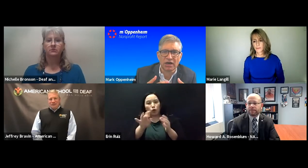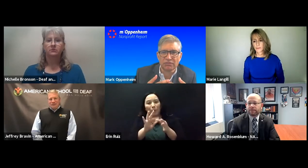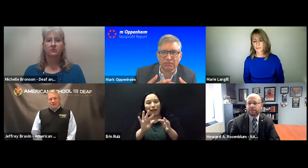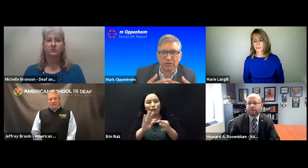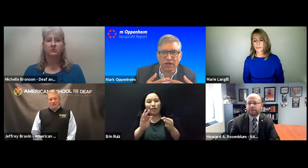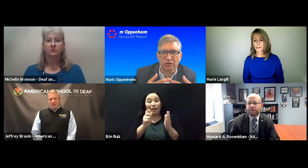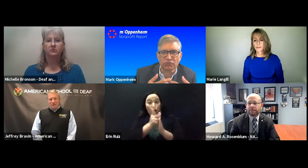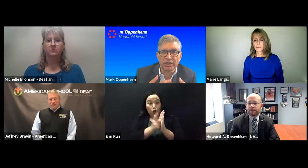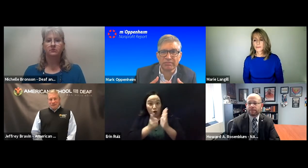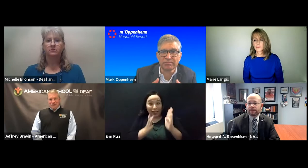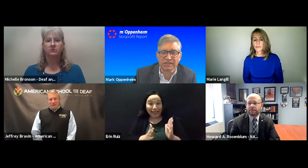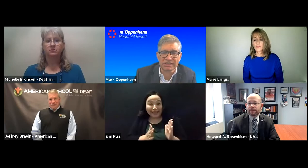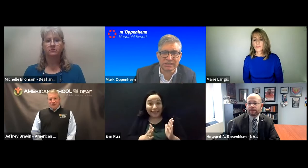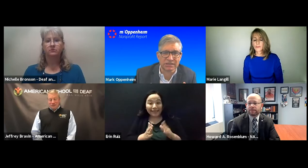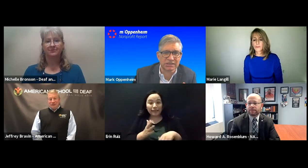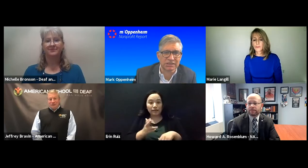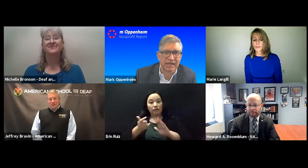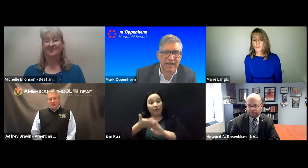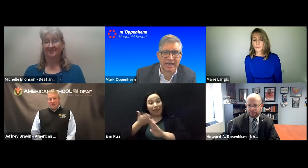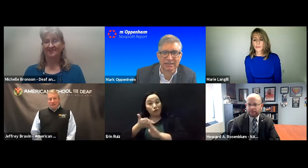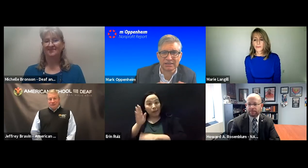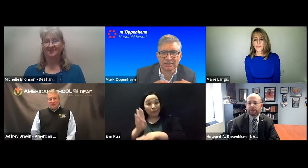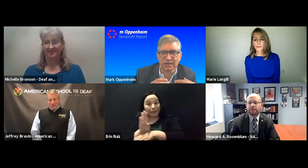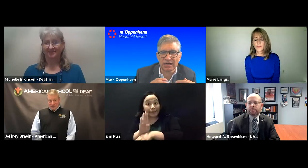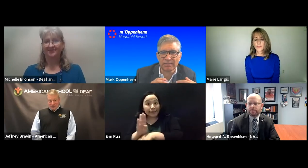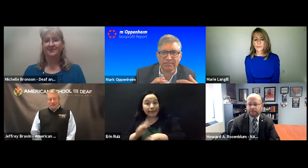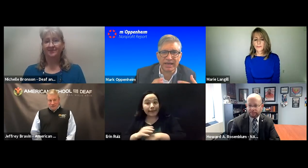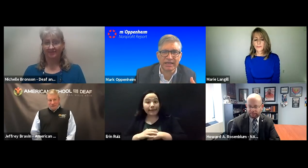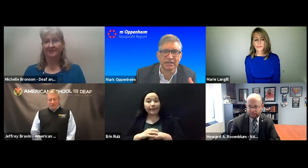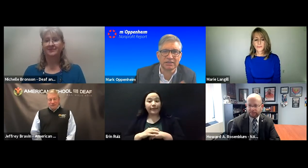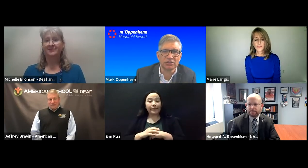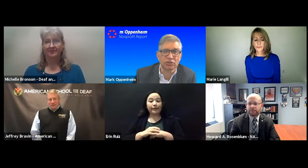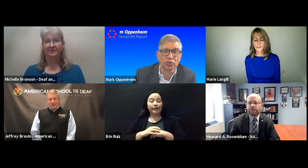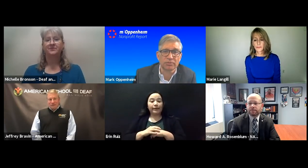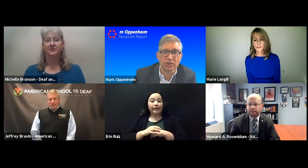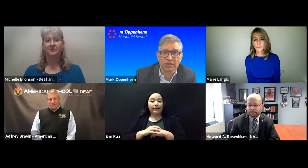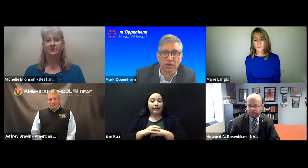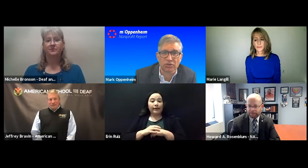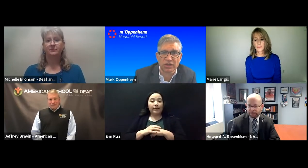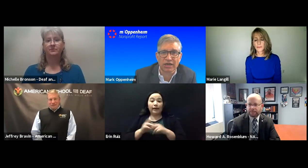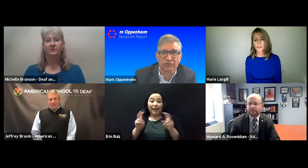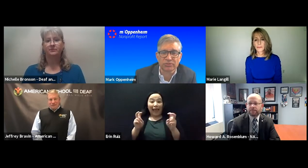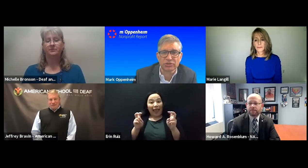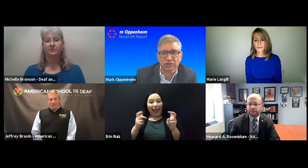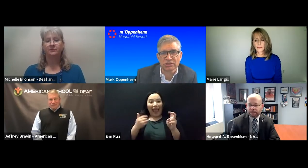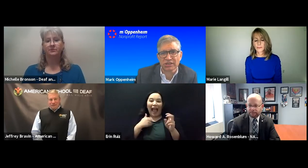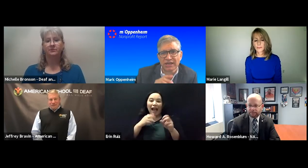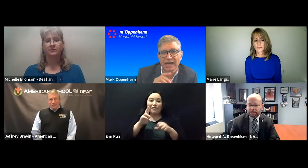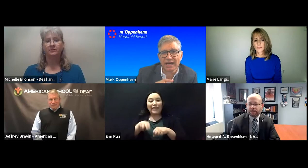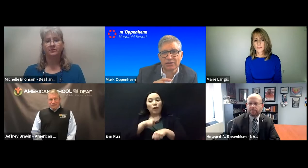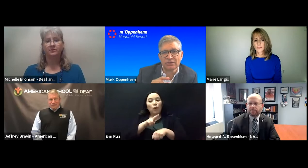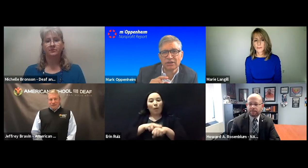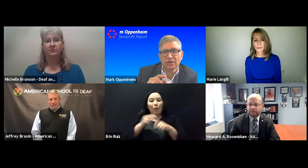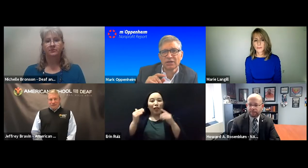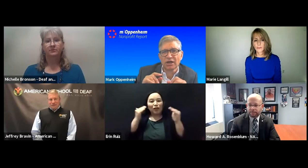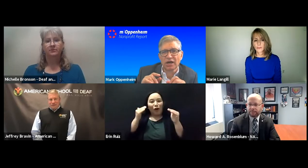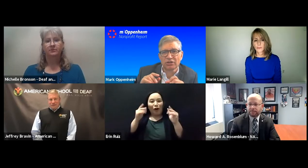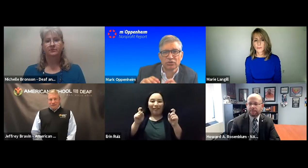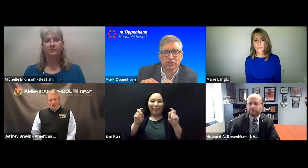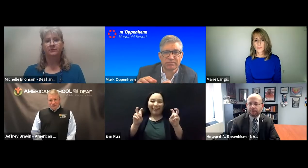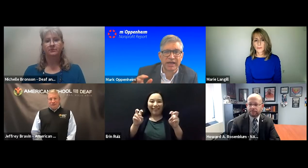running businesses and making the normal adult contributions and how